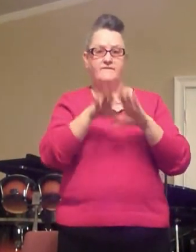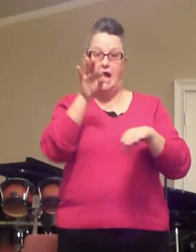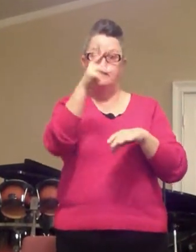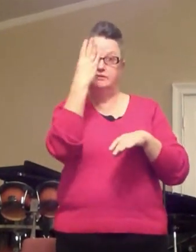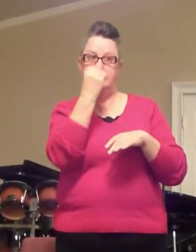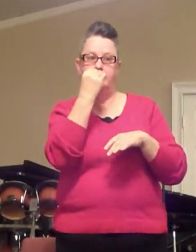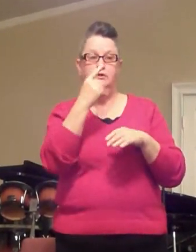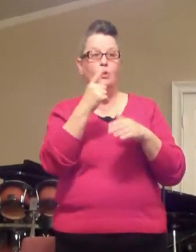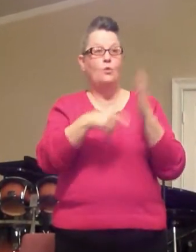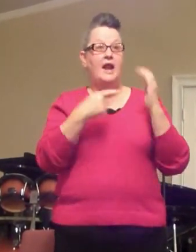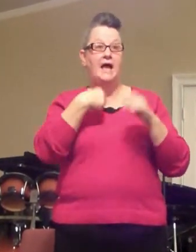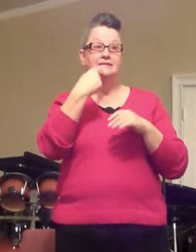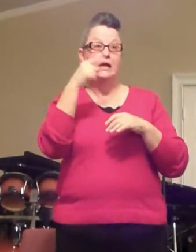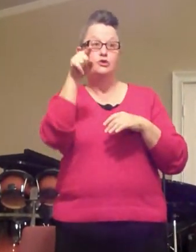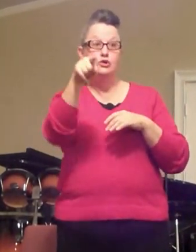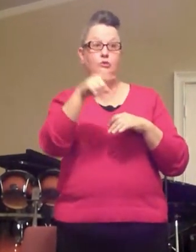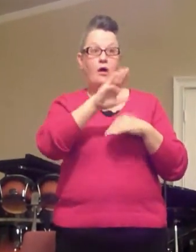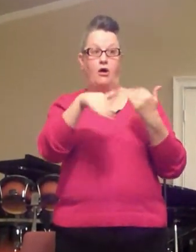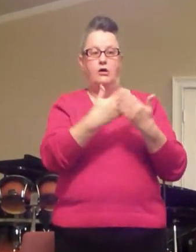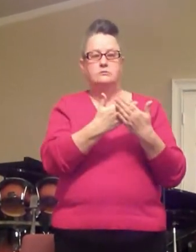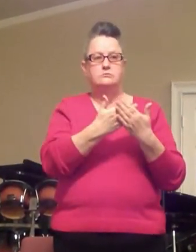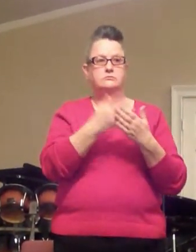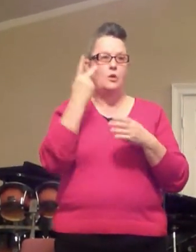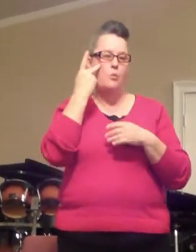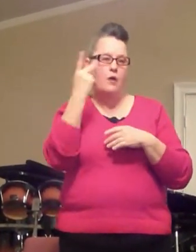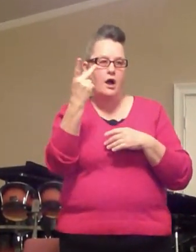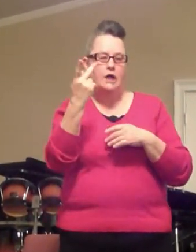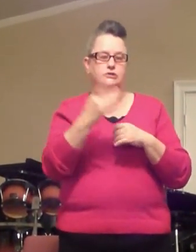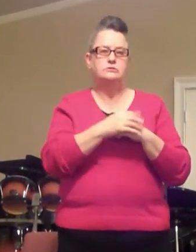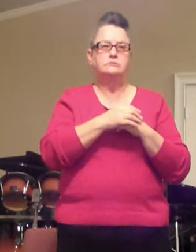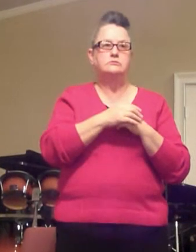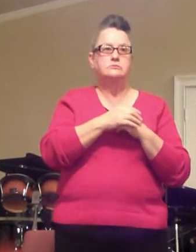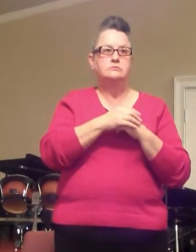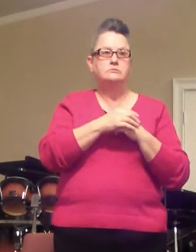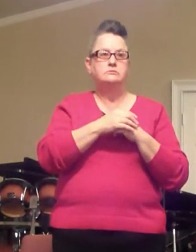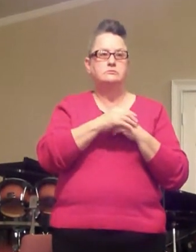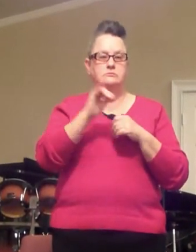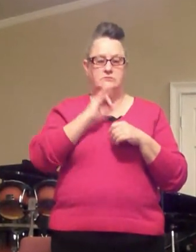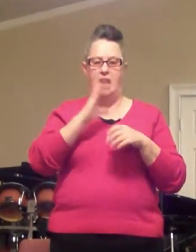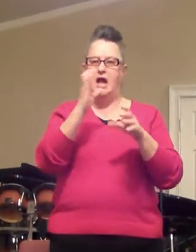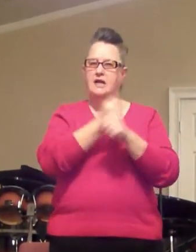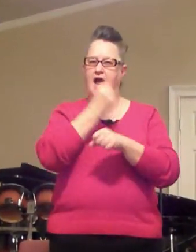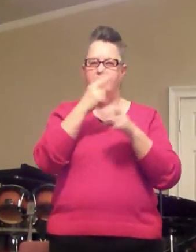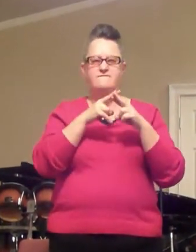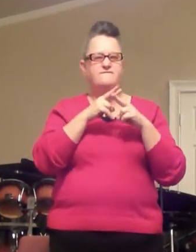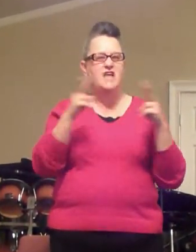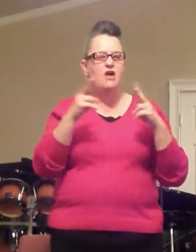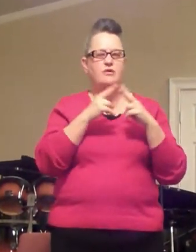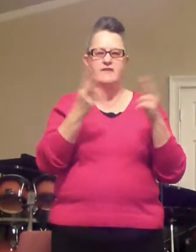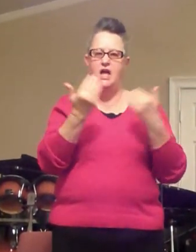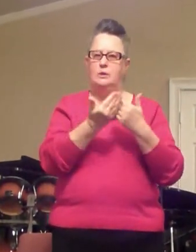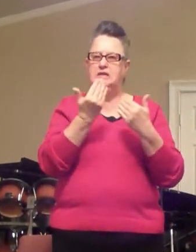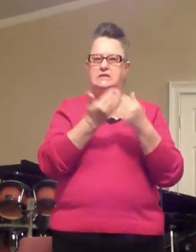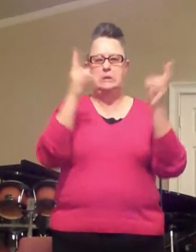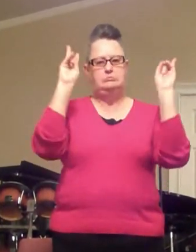unto you I say unto you all watch I got a very simple title for this message tonight